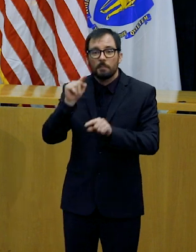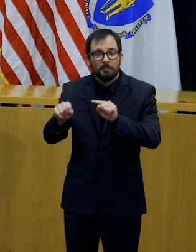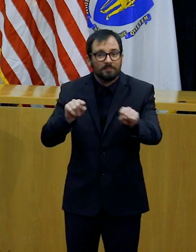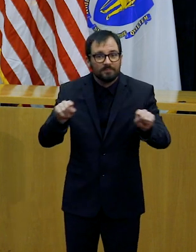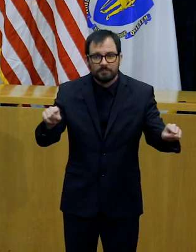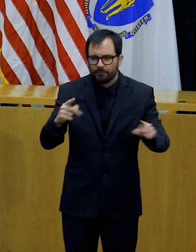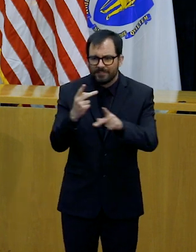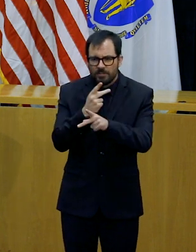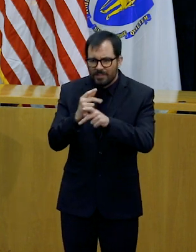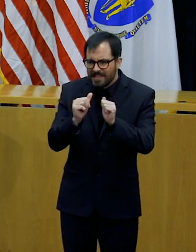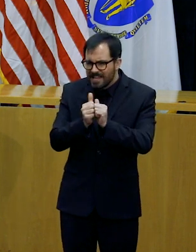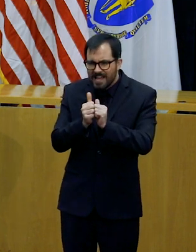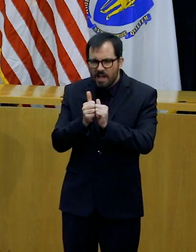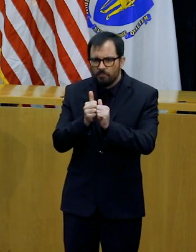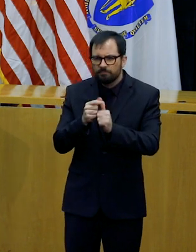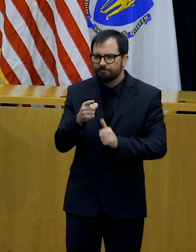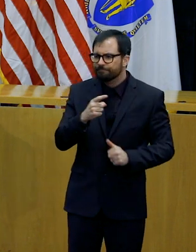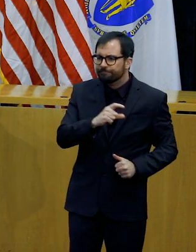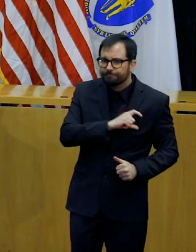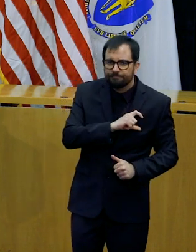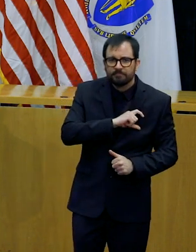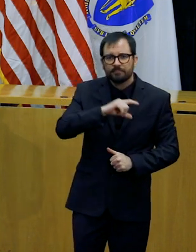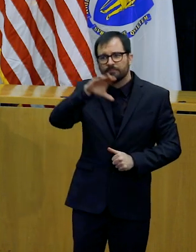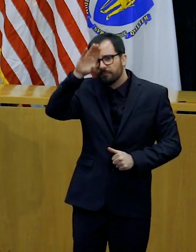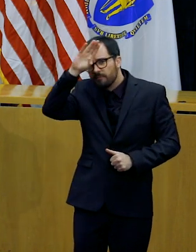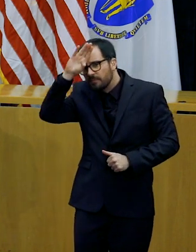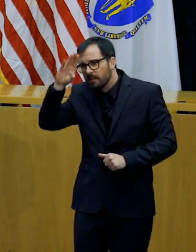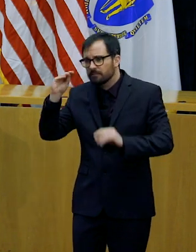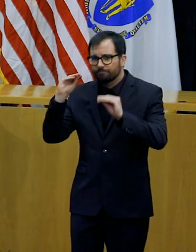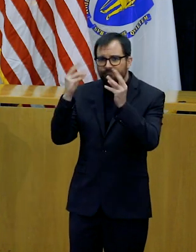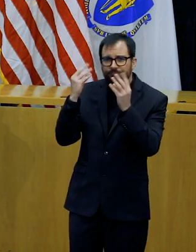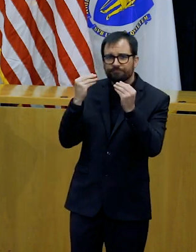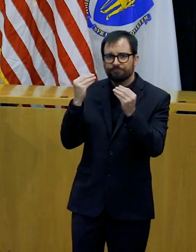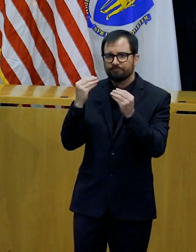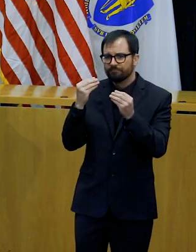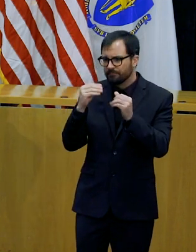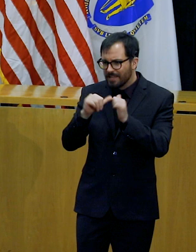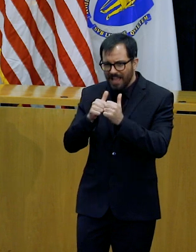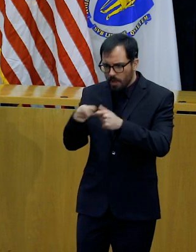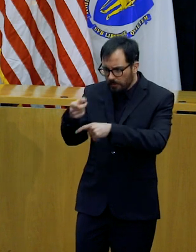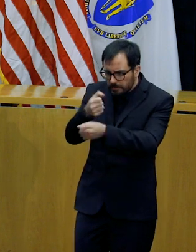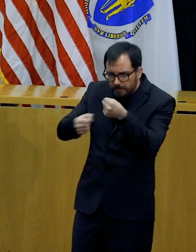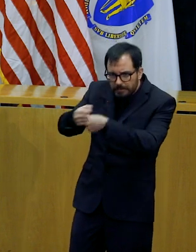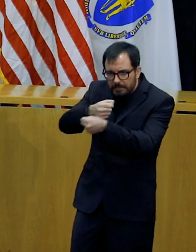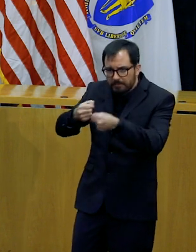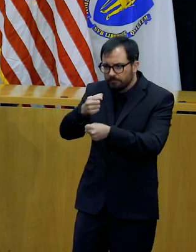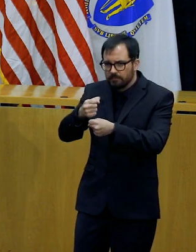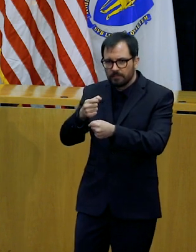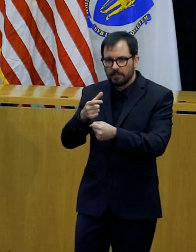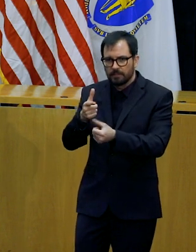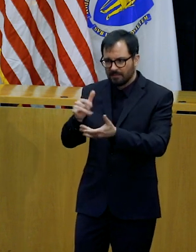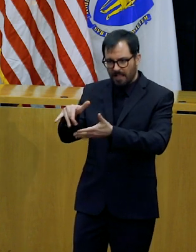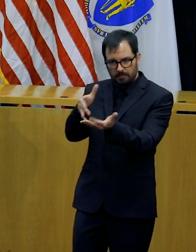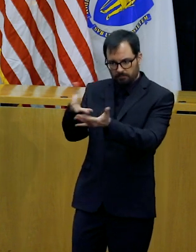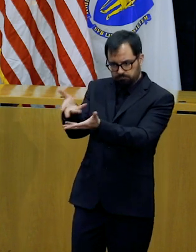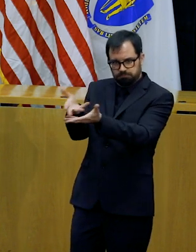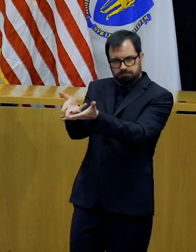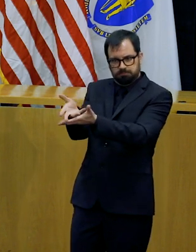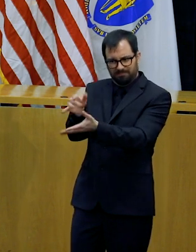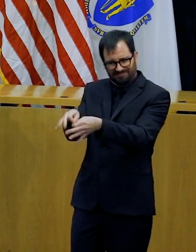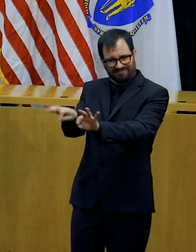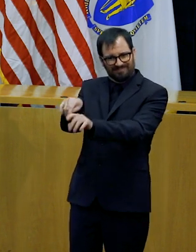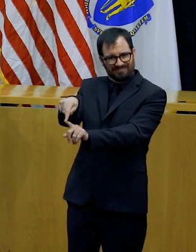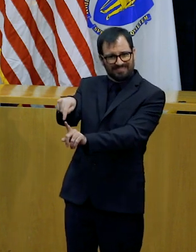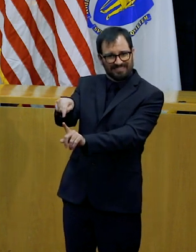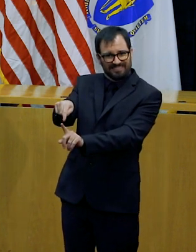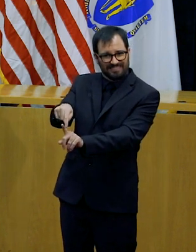or town hall or works remotely to continue to deliver services to the people of the community. And of